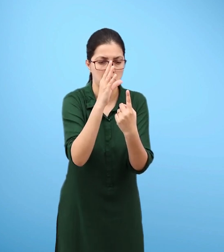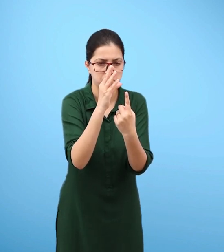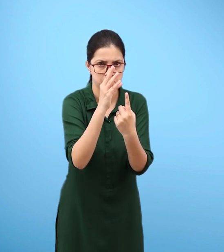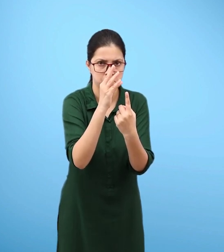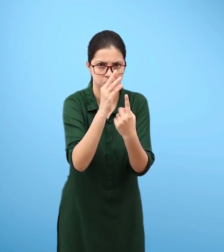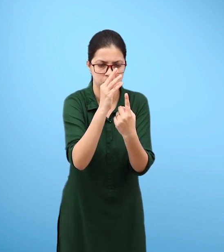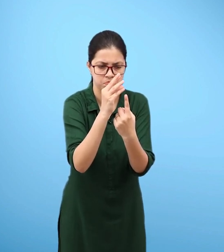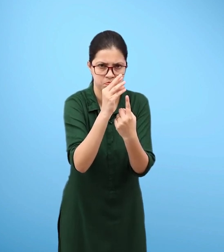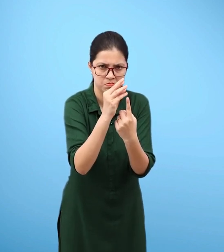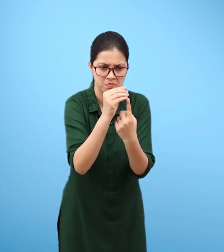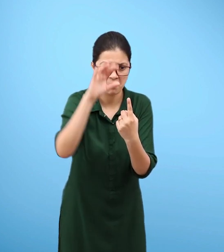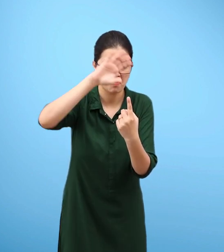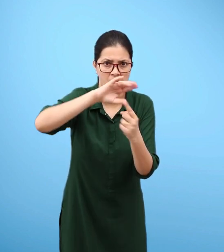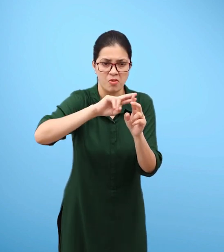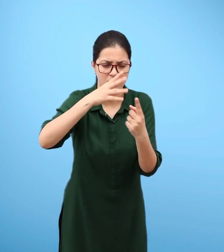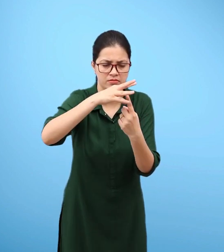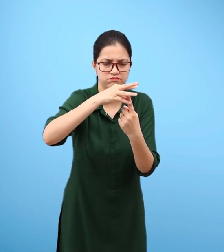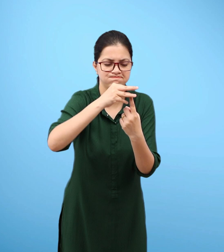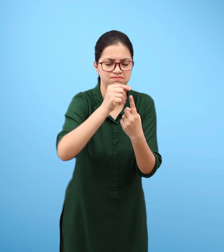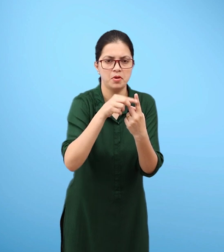got extinguished because the component inside of